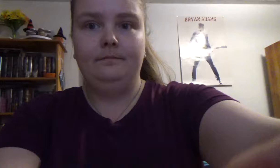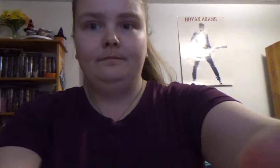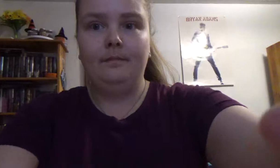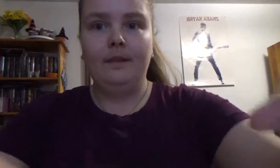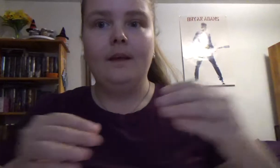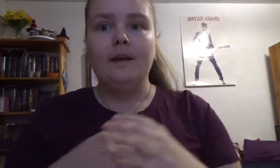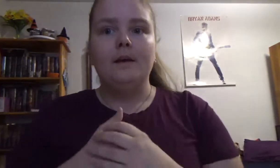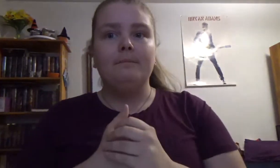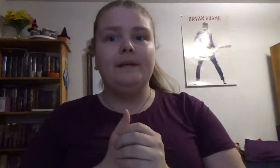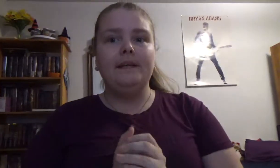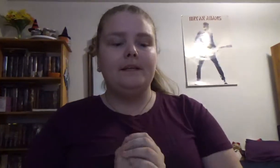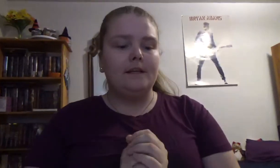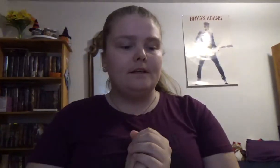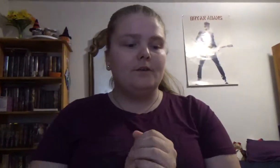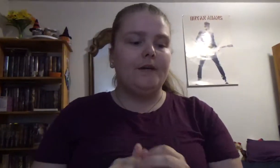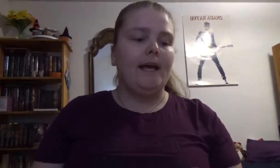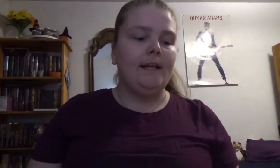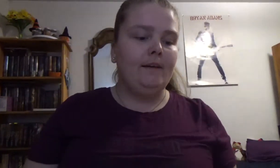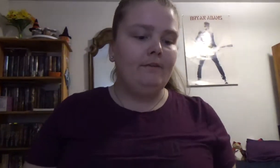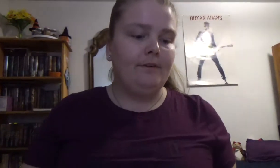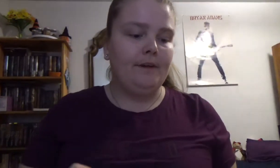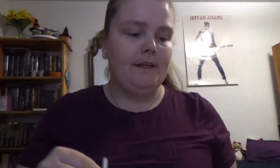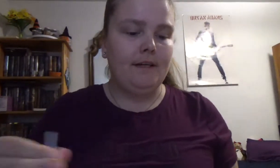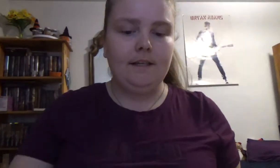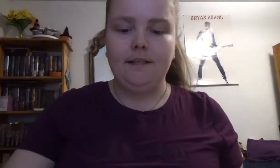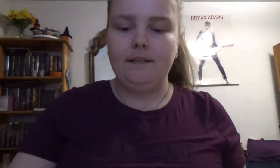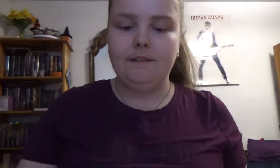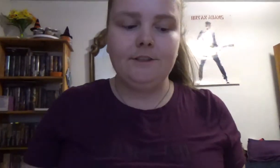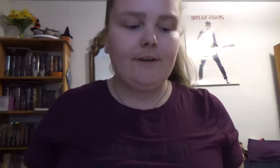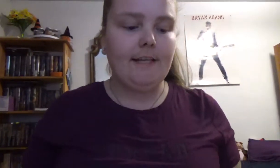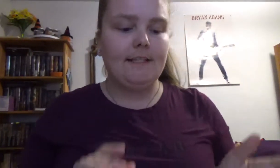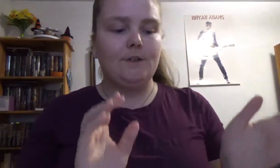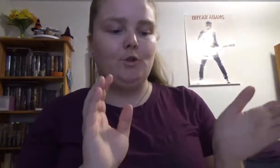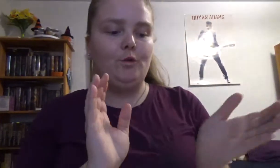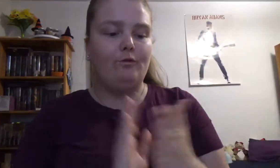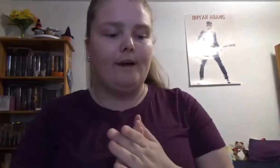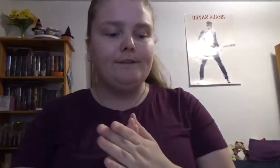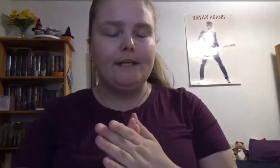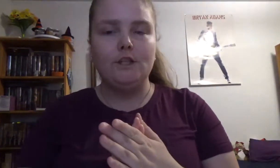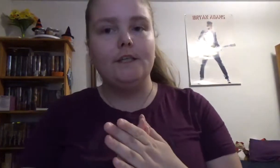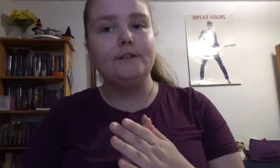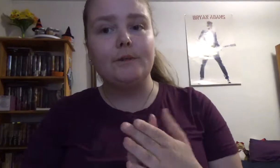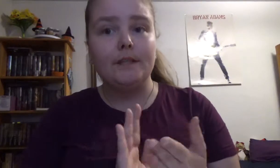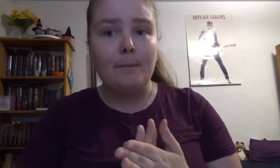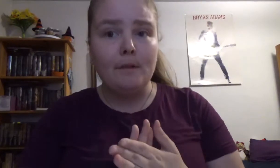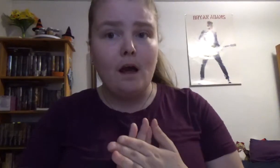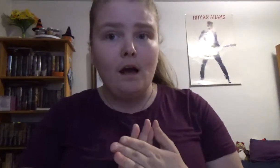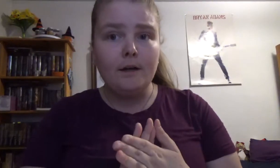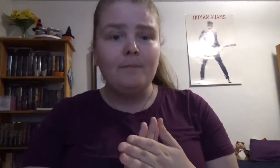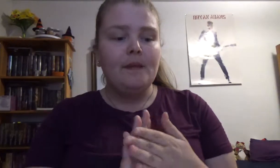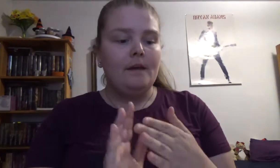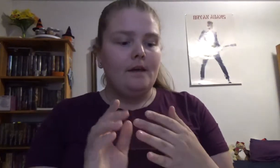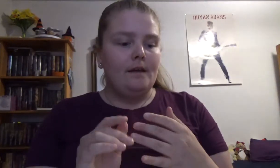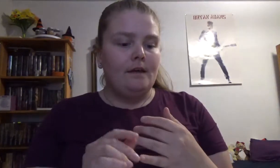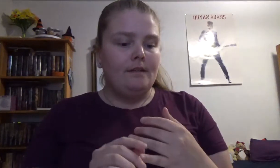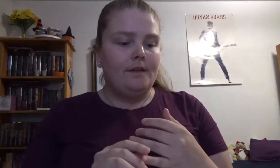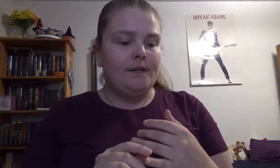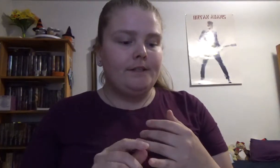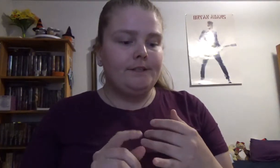being creative it's divided into five sections with an epilogue there's